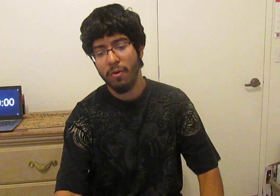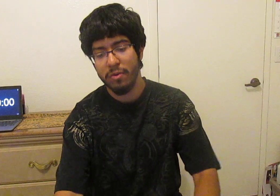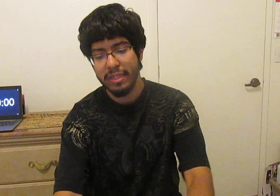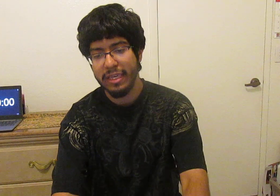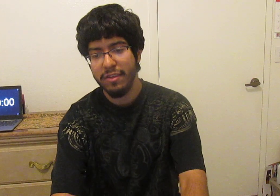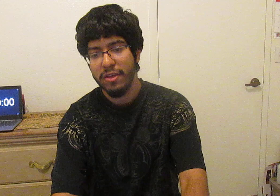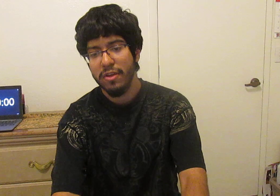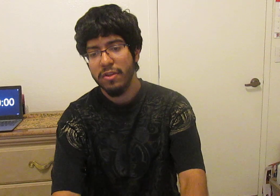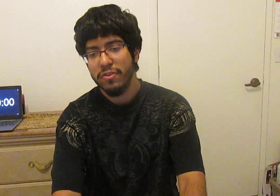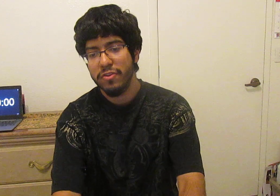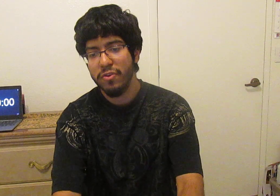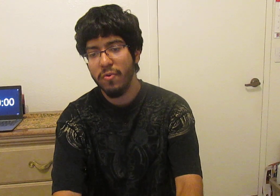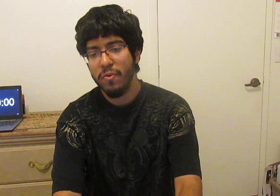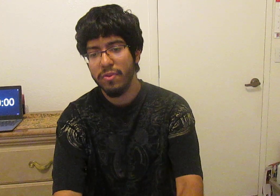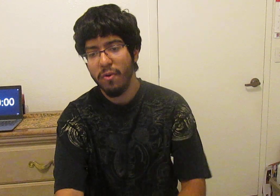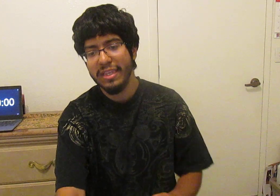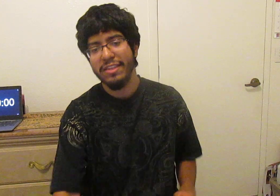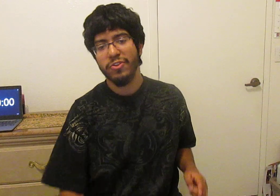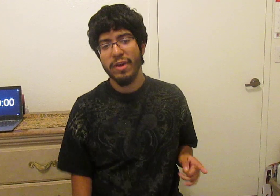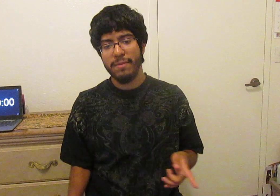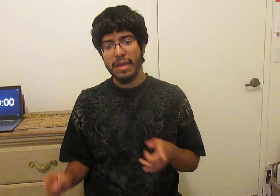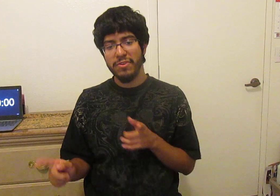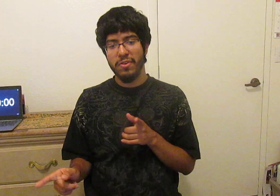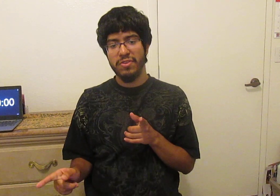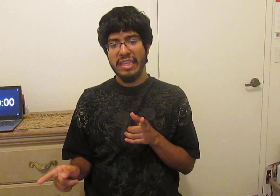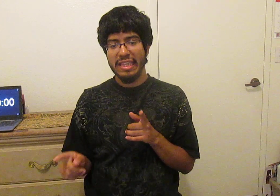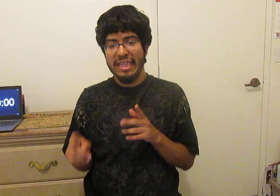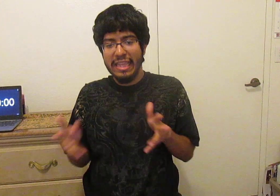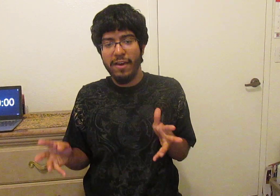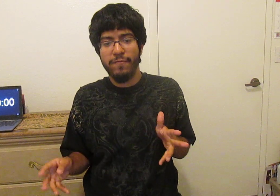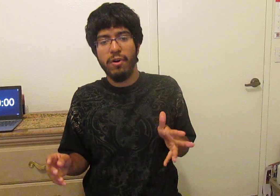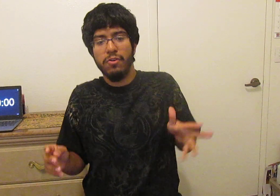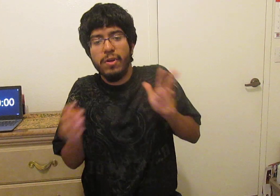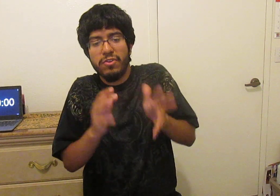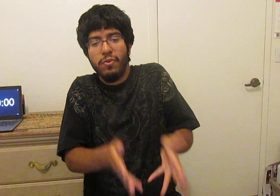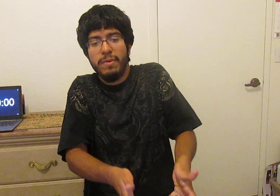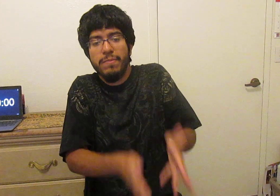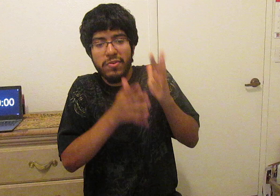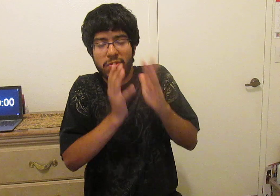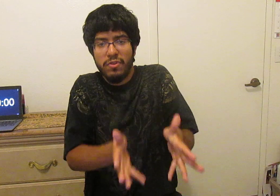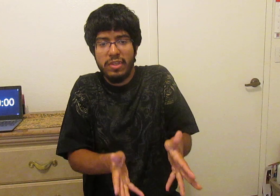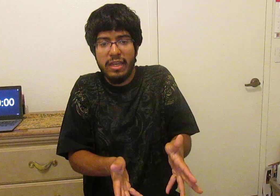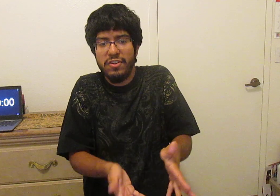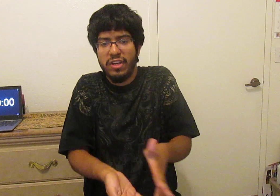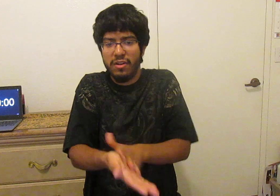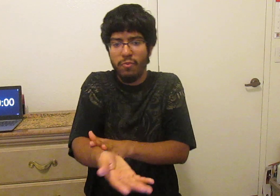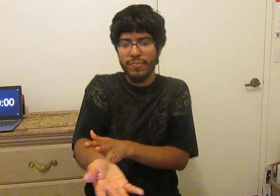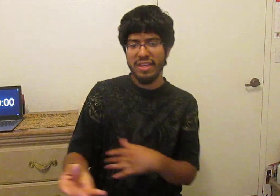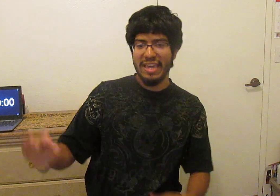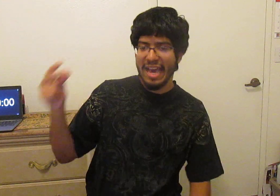only two the only two anime episodes left are Troubles and Old Man episode 13 and checking on websites it